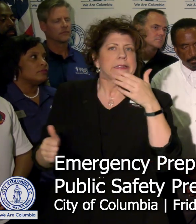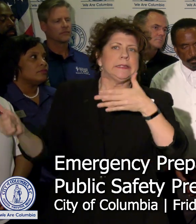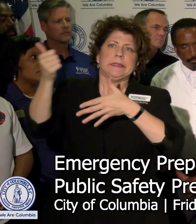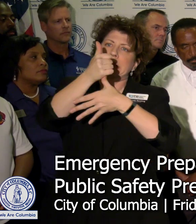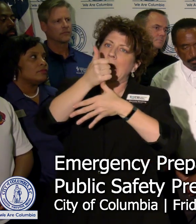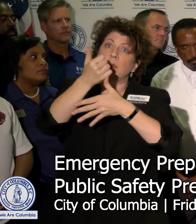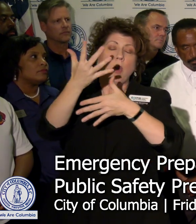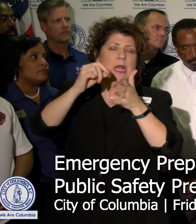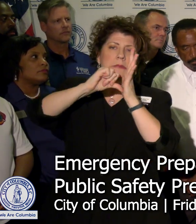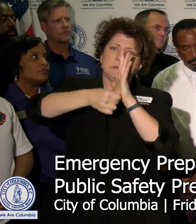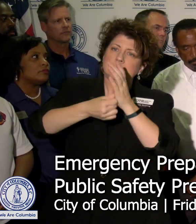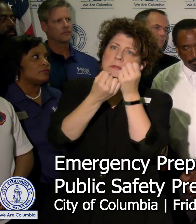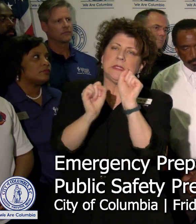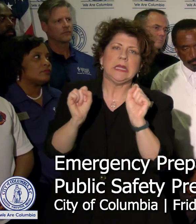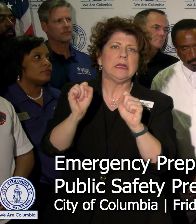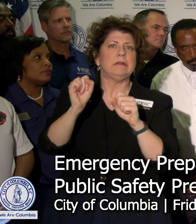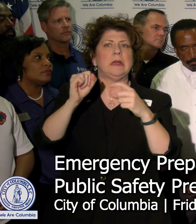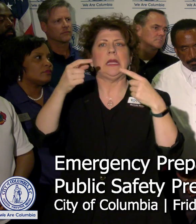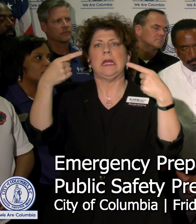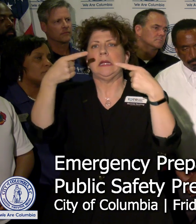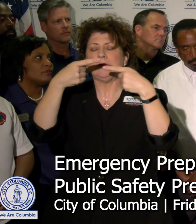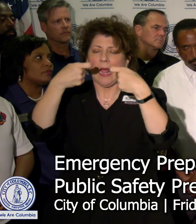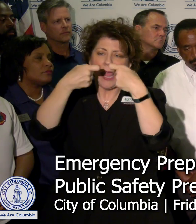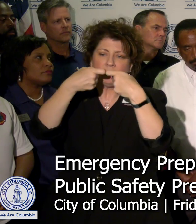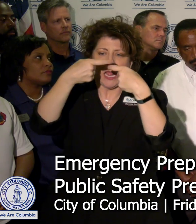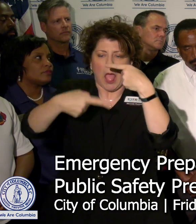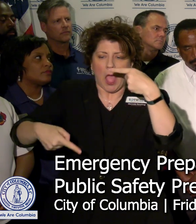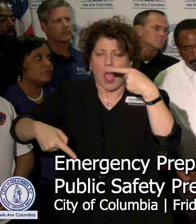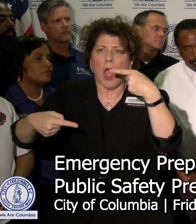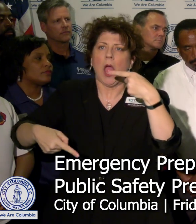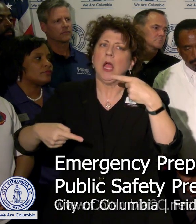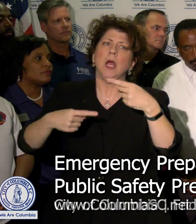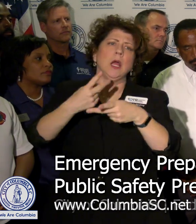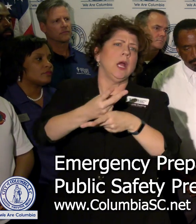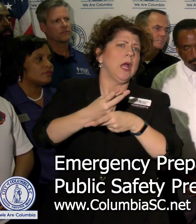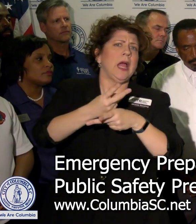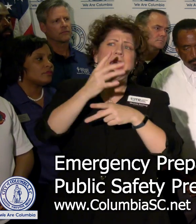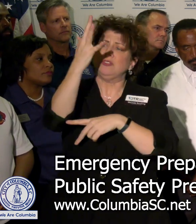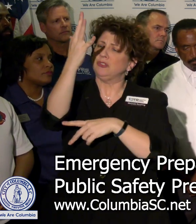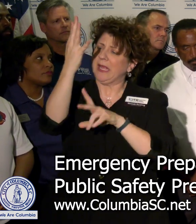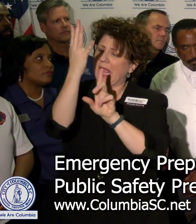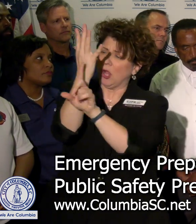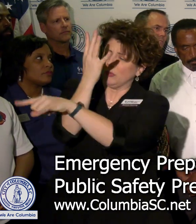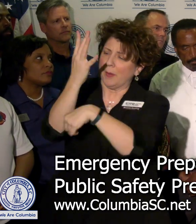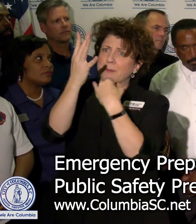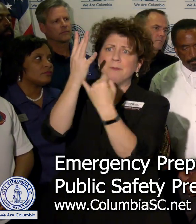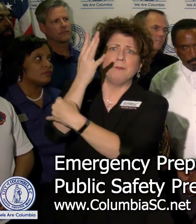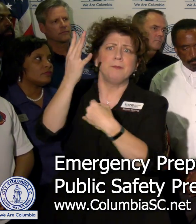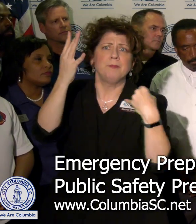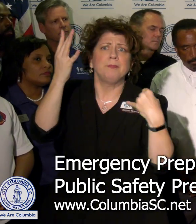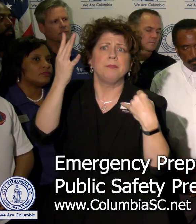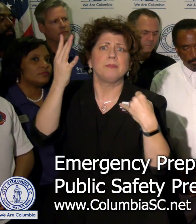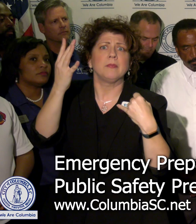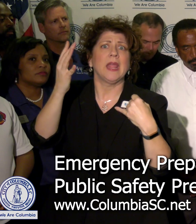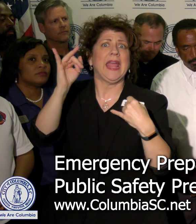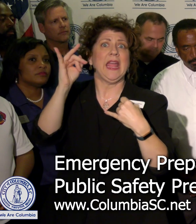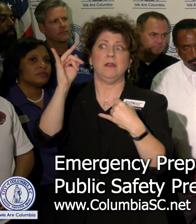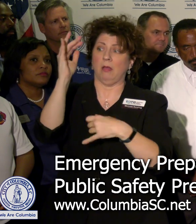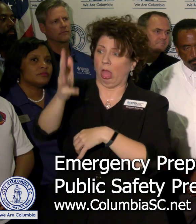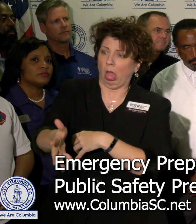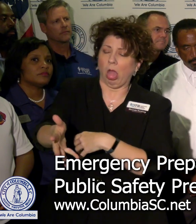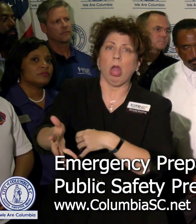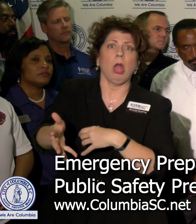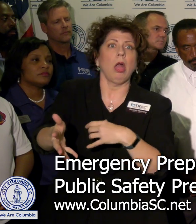that we talk about is down power lines. Down power lines can be wrapped around a tree limb and if the power goes out that line may still be energized.